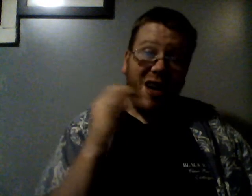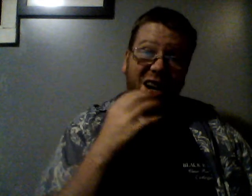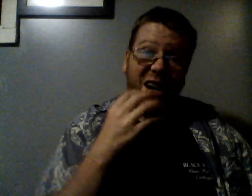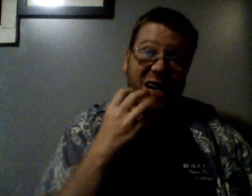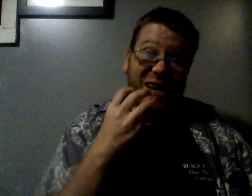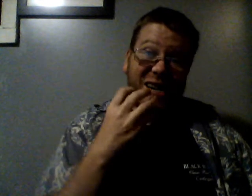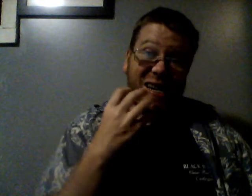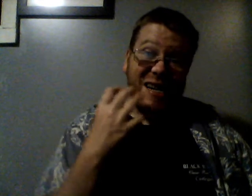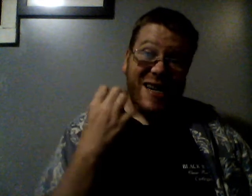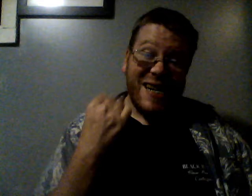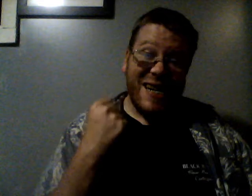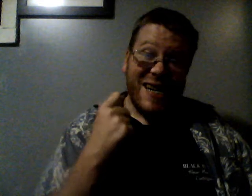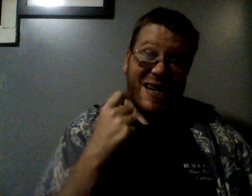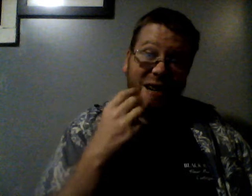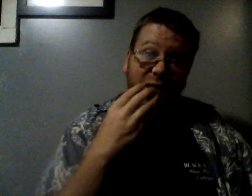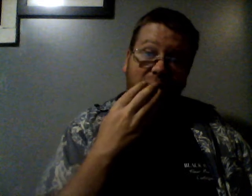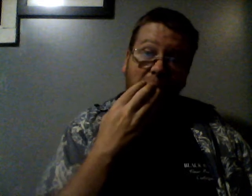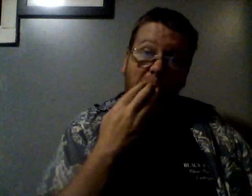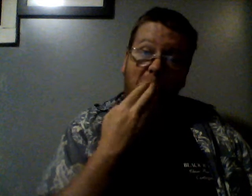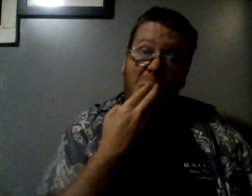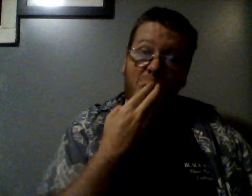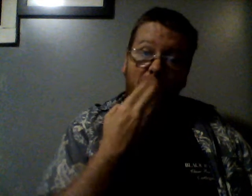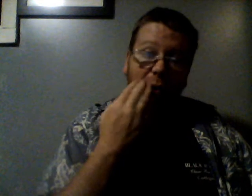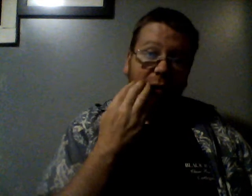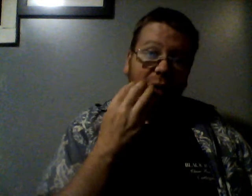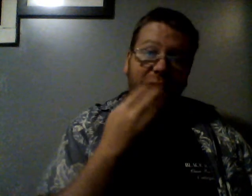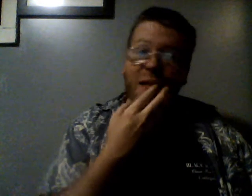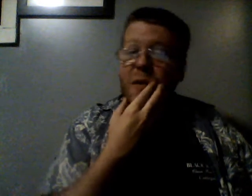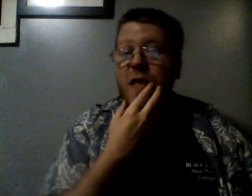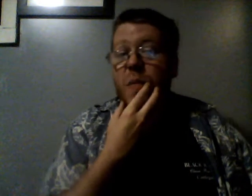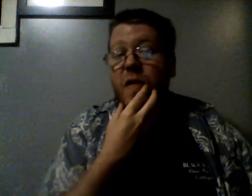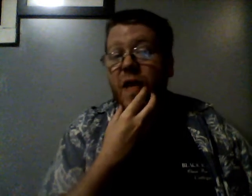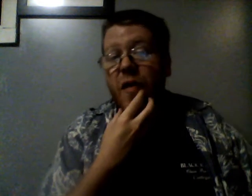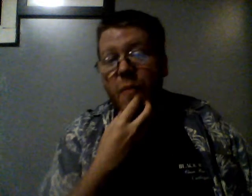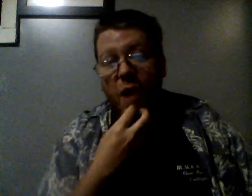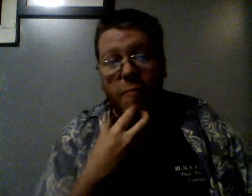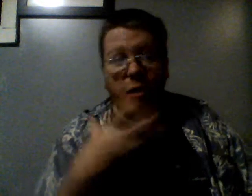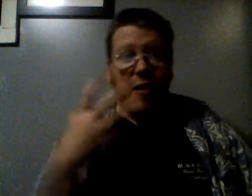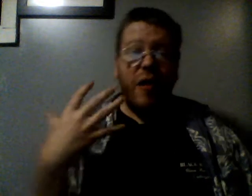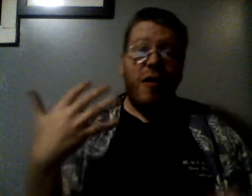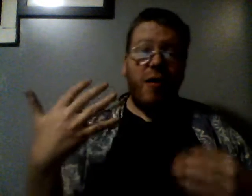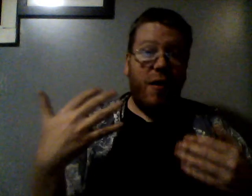some ketchup on the side of their mouth, but you see, have to